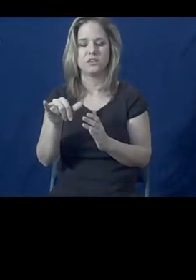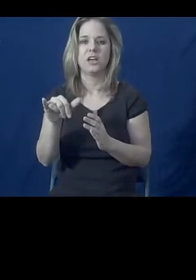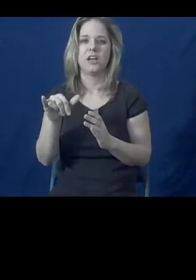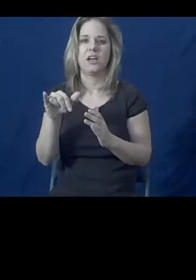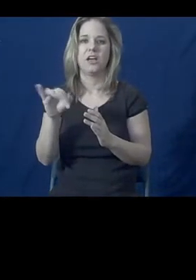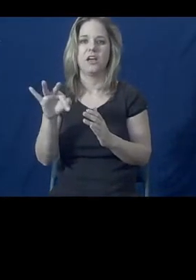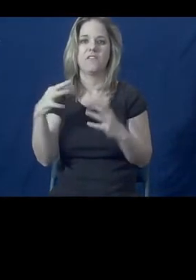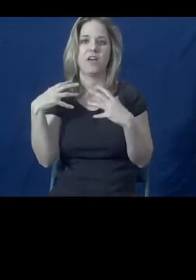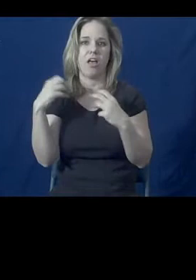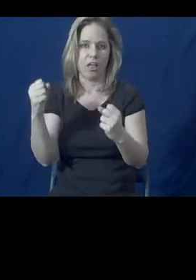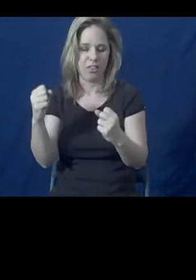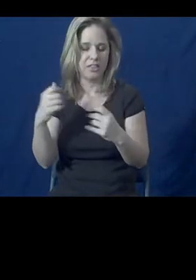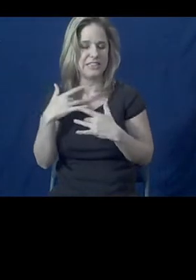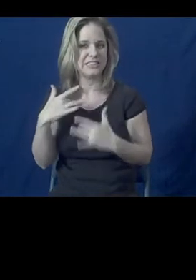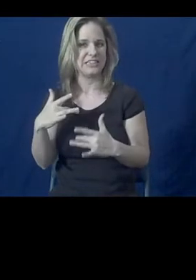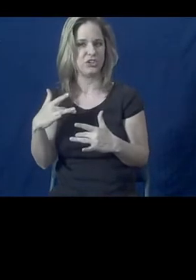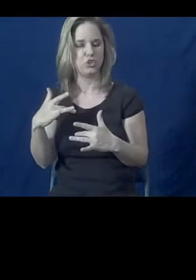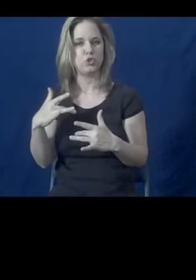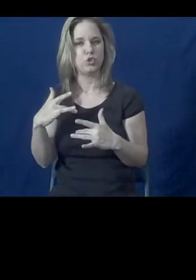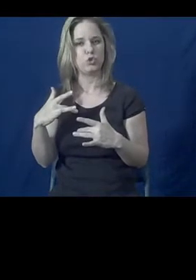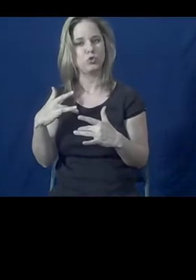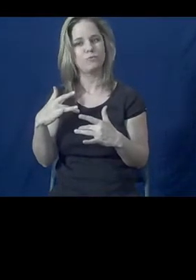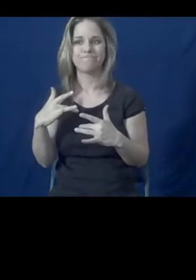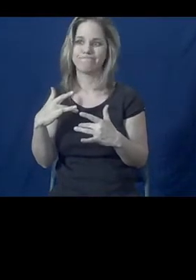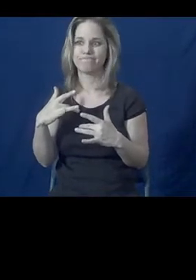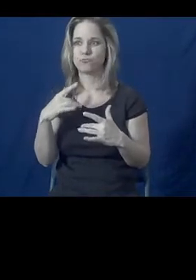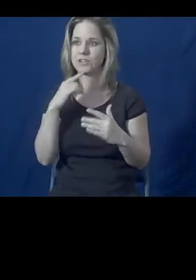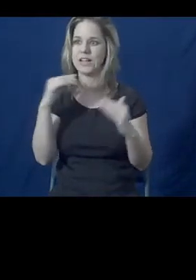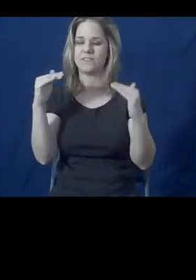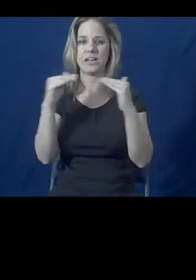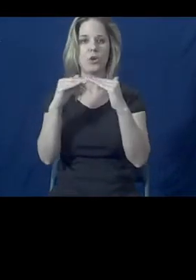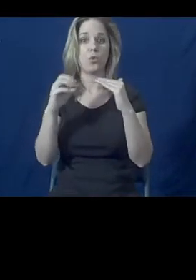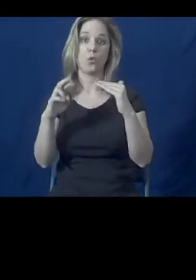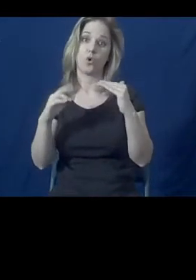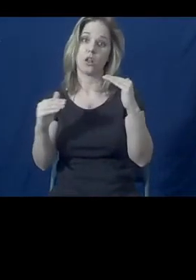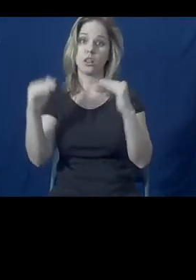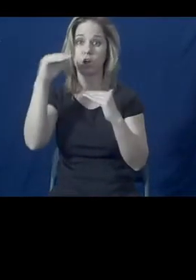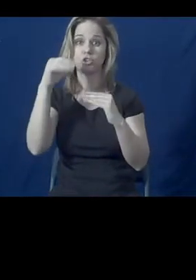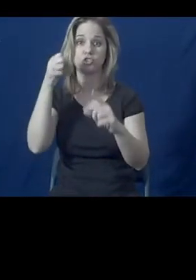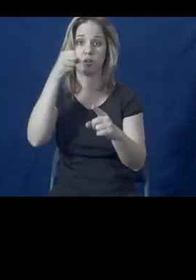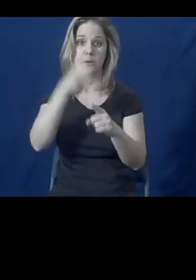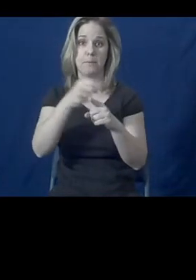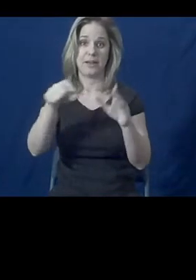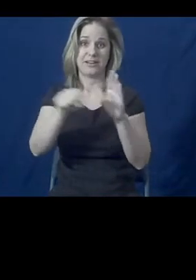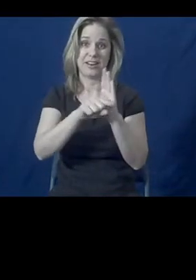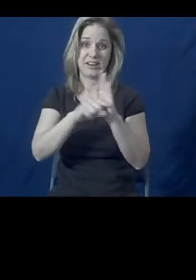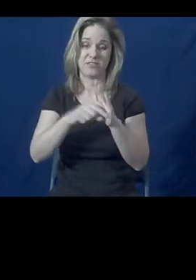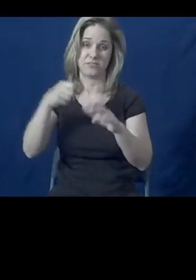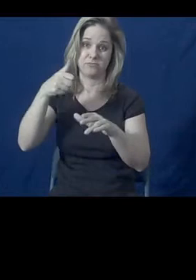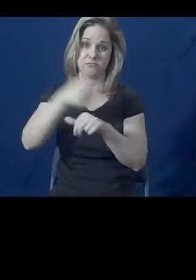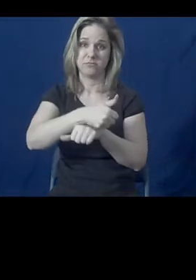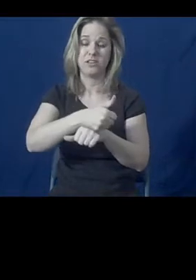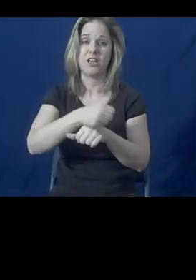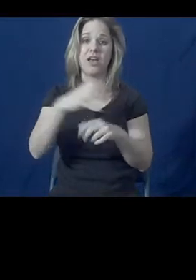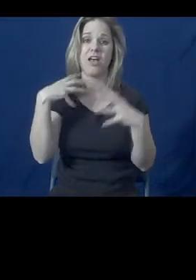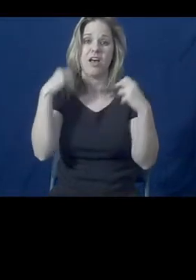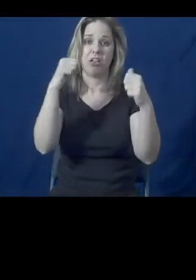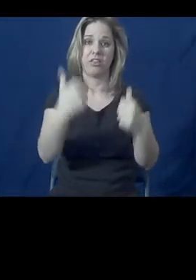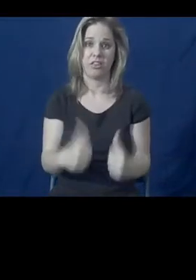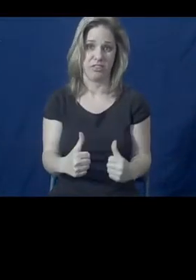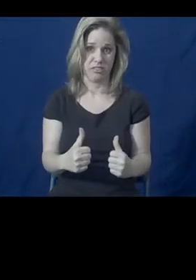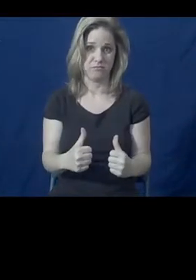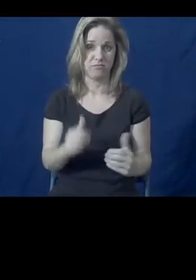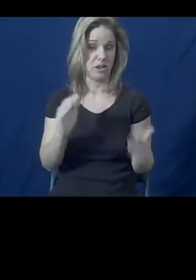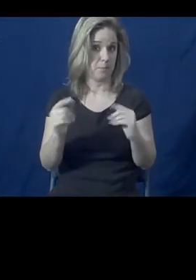have as much of or even larger impact on health than does the access to and